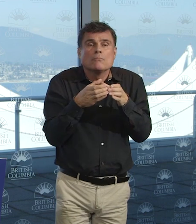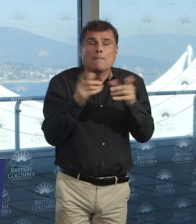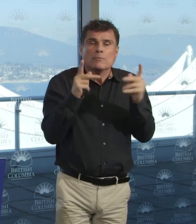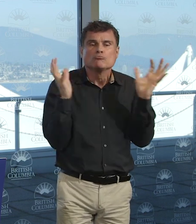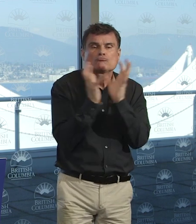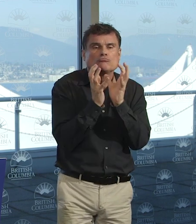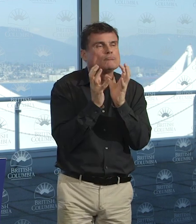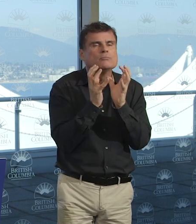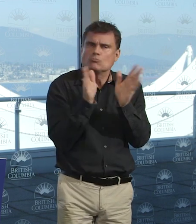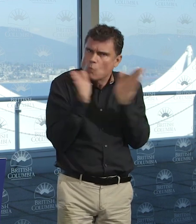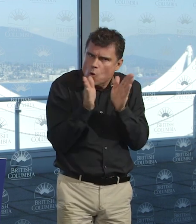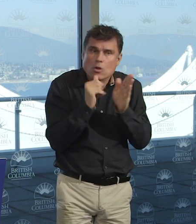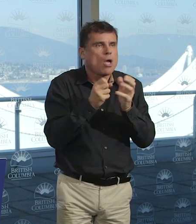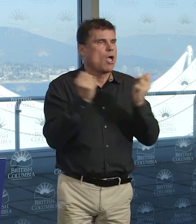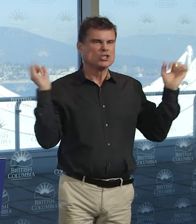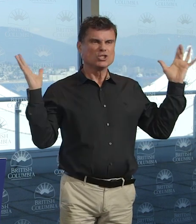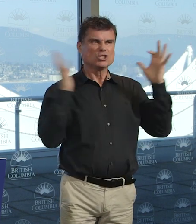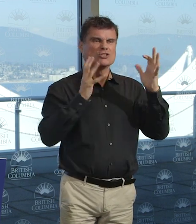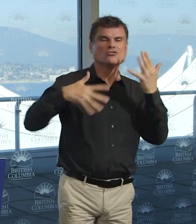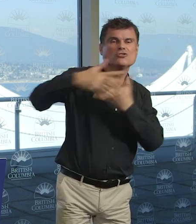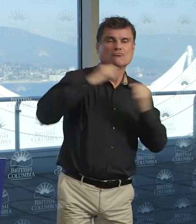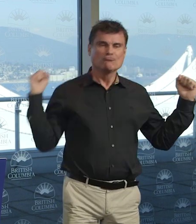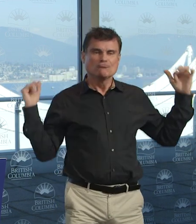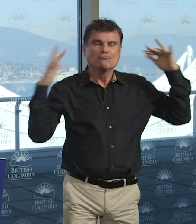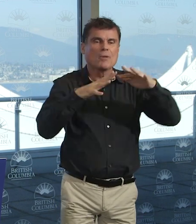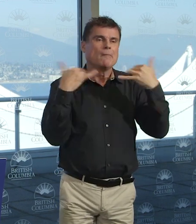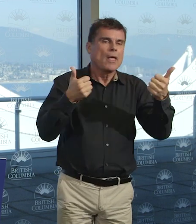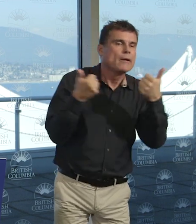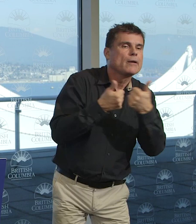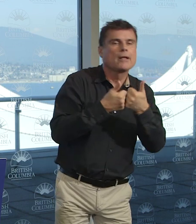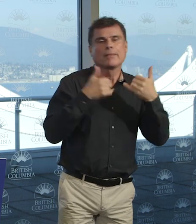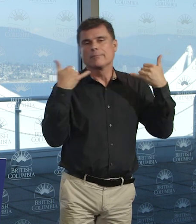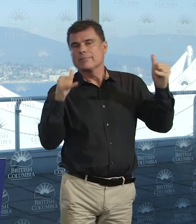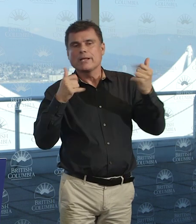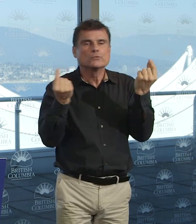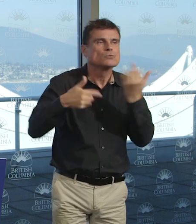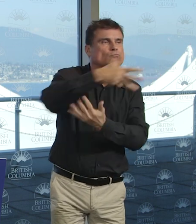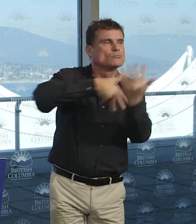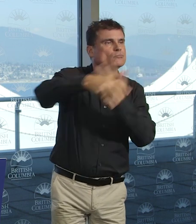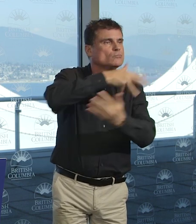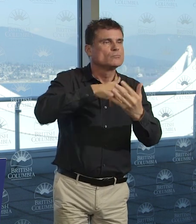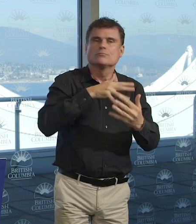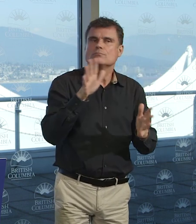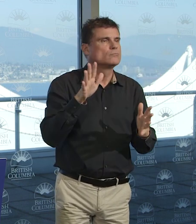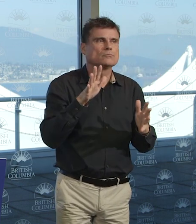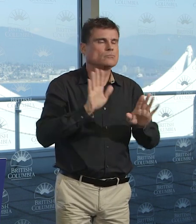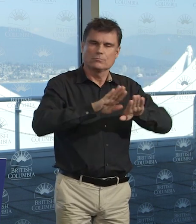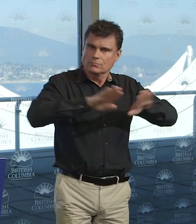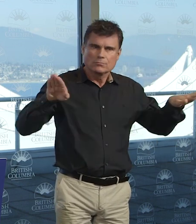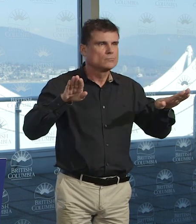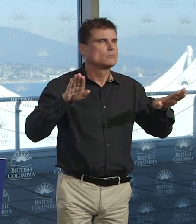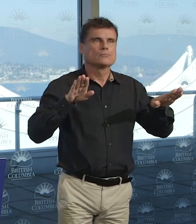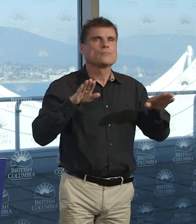out sitting together in large groups on the beach, watching the beautiful sunsets that we have. Because when we're out in groups like that,